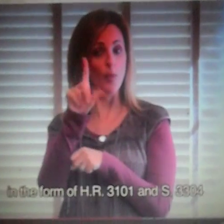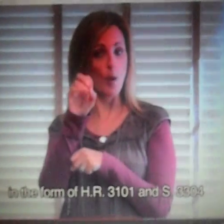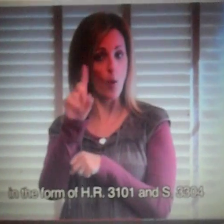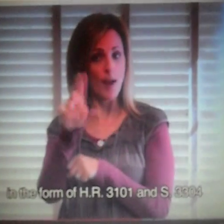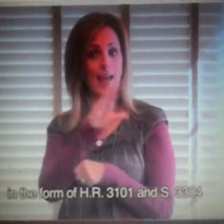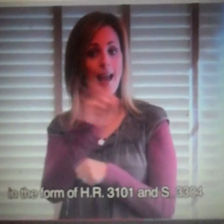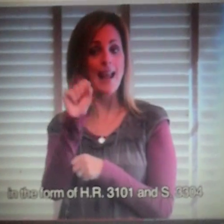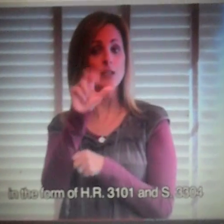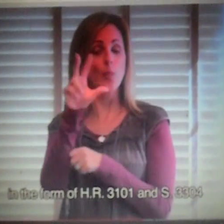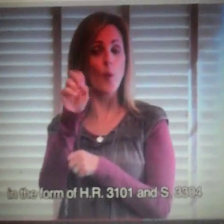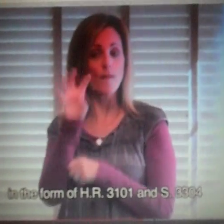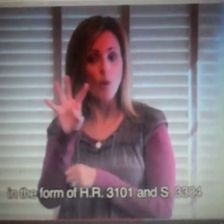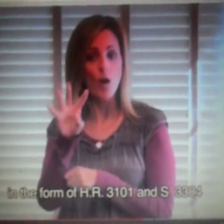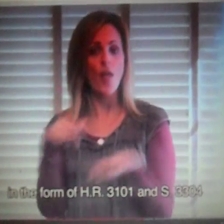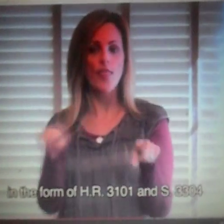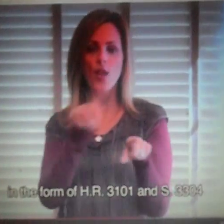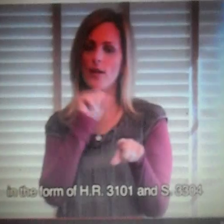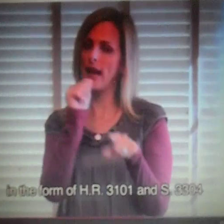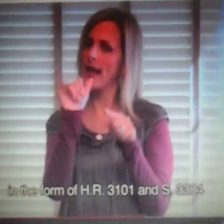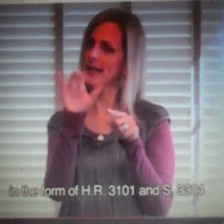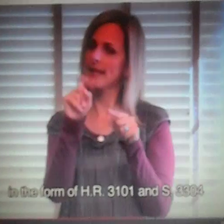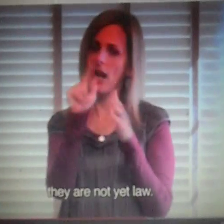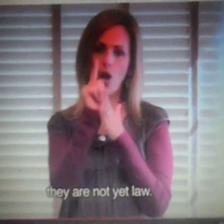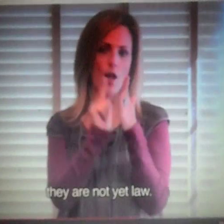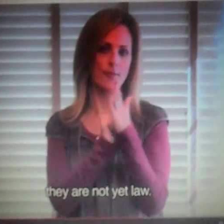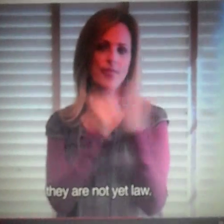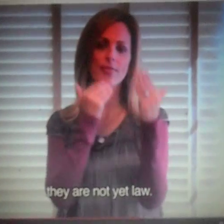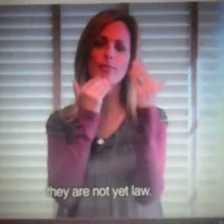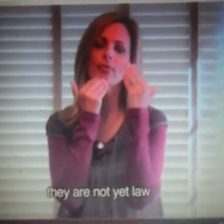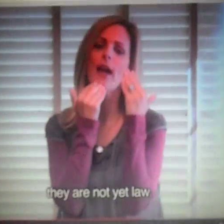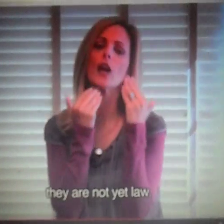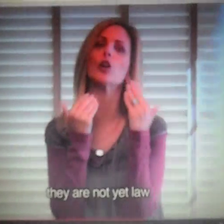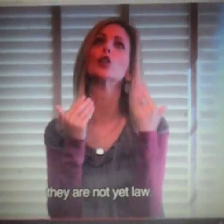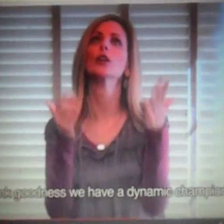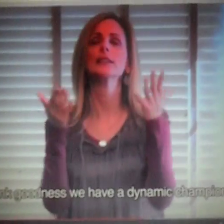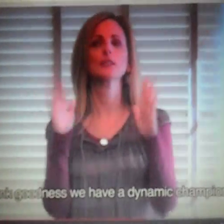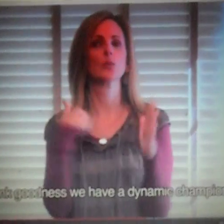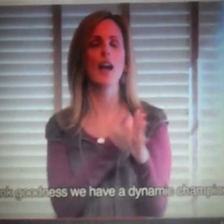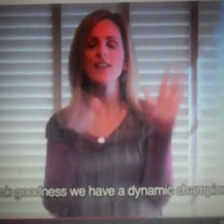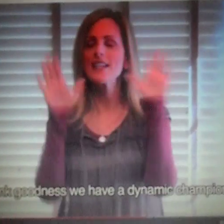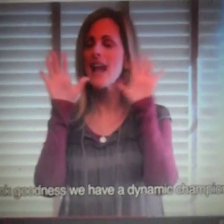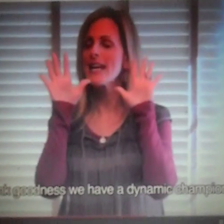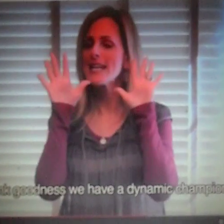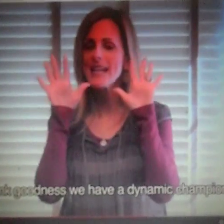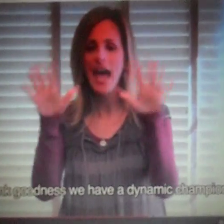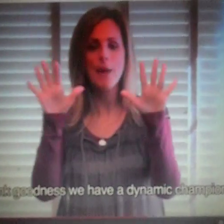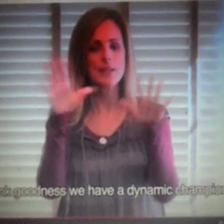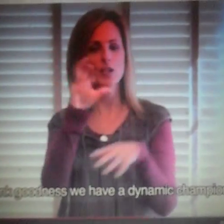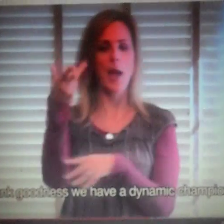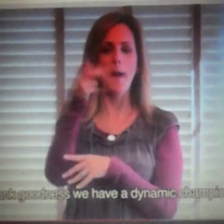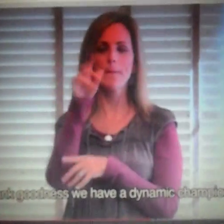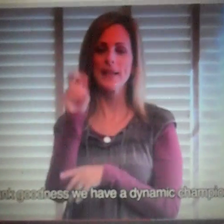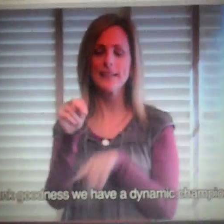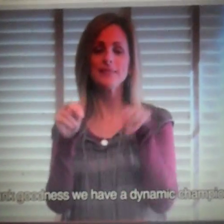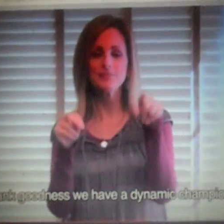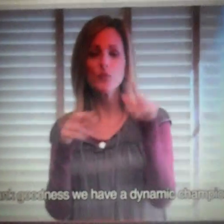HR 3101 and SS 304, they are not yet law. Thank goodness we have a dynamic champion,